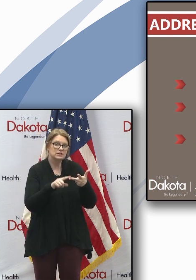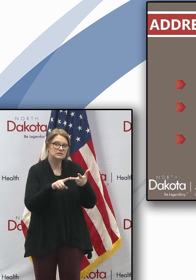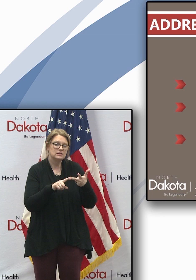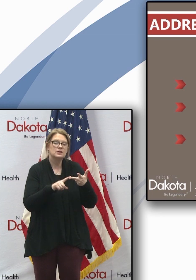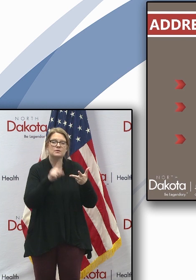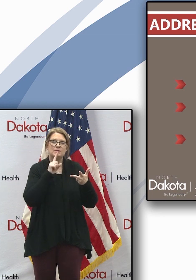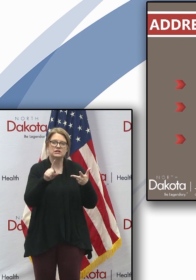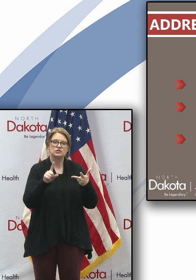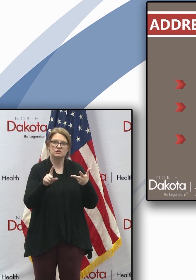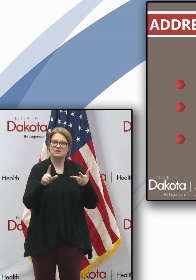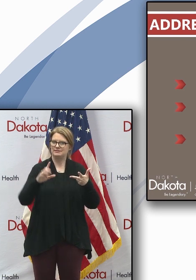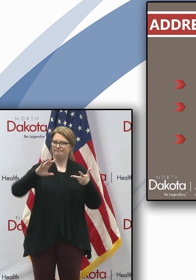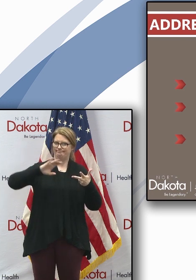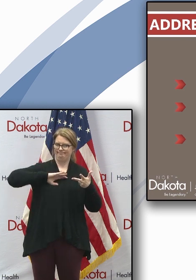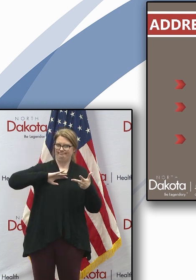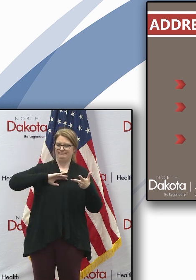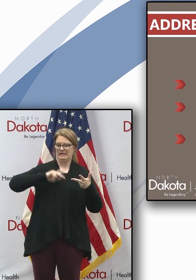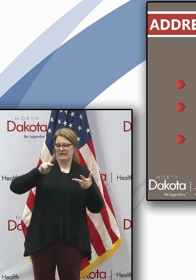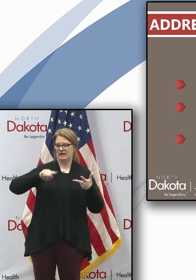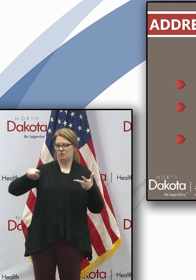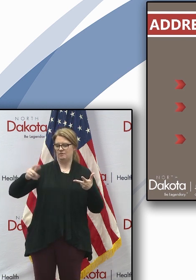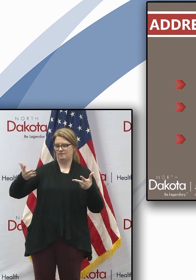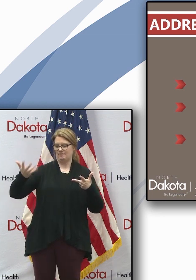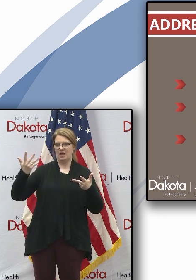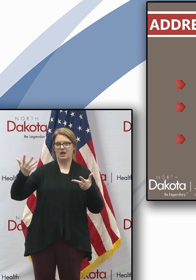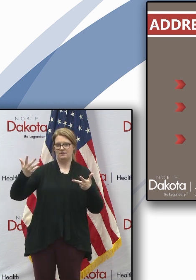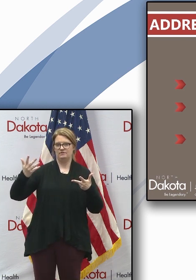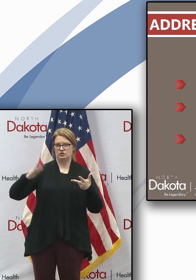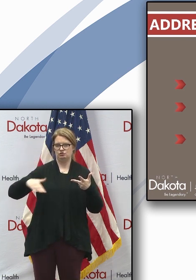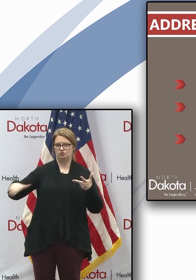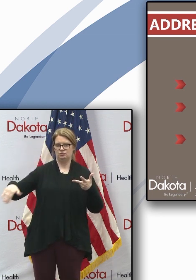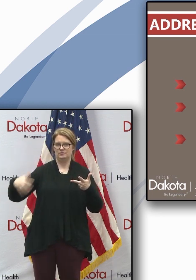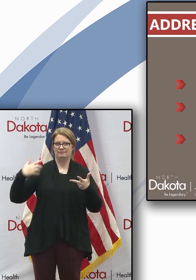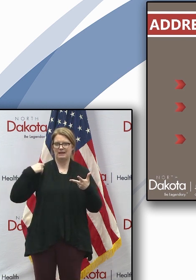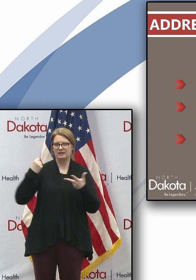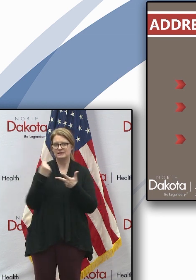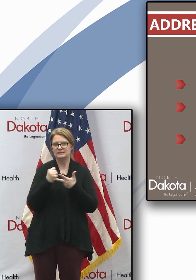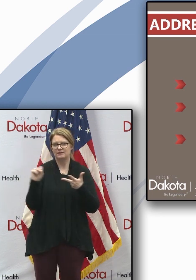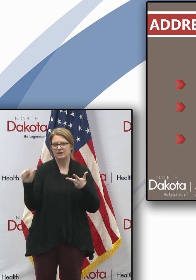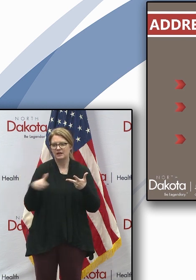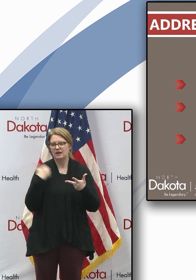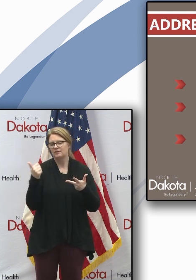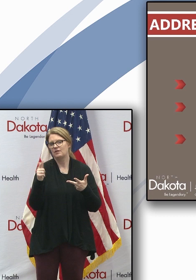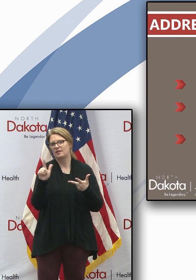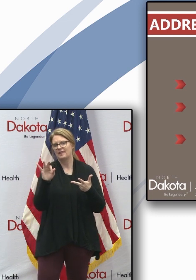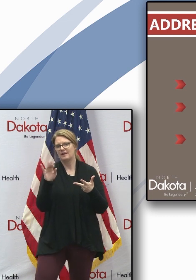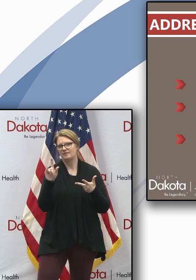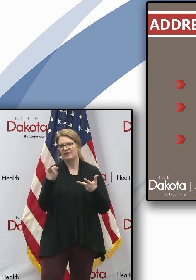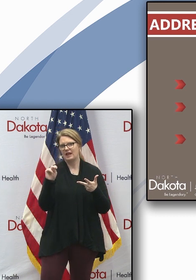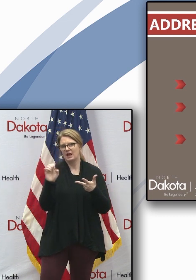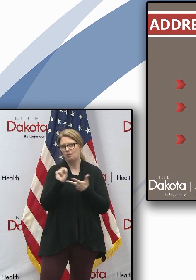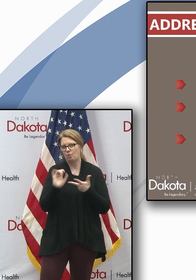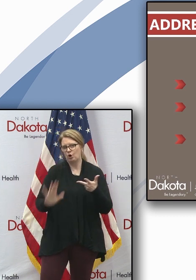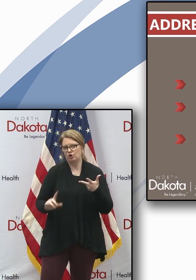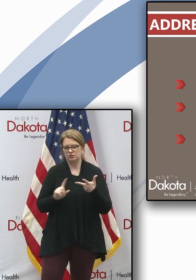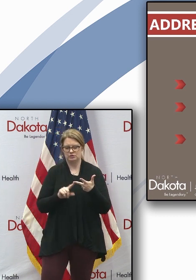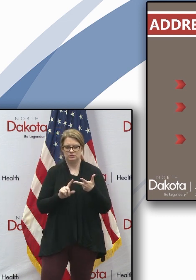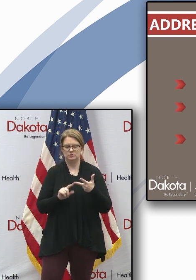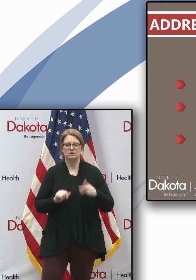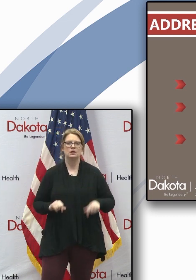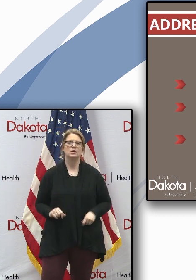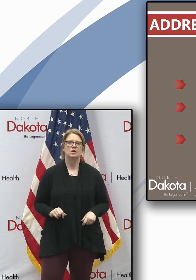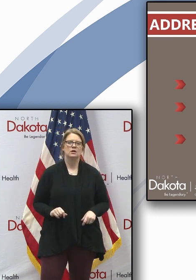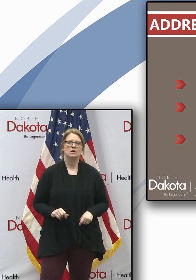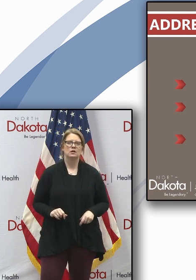opportunities for K-5 children who are in health, safety and other lifeline worker households. I'll now give a 10